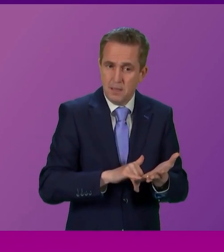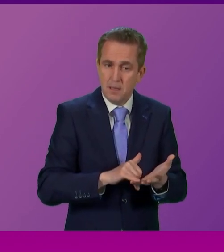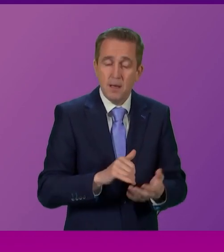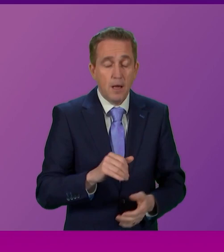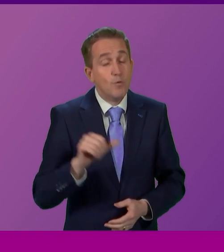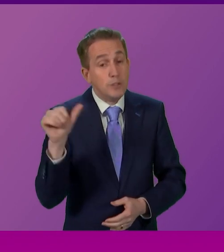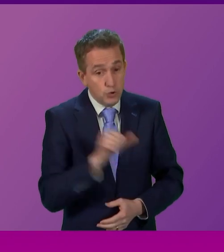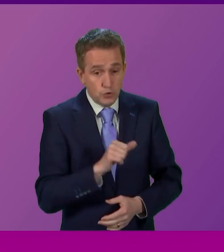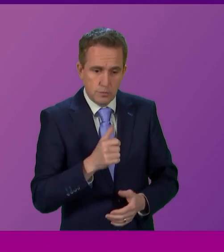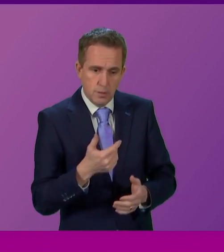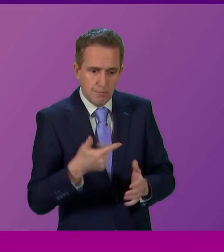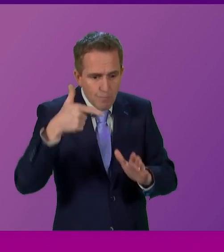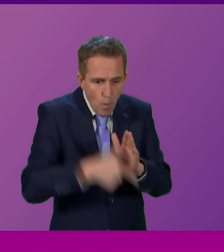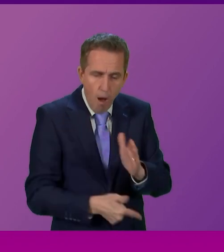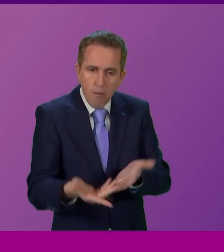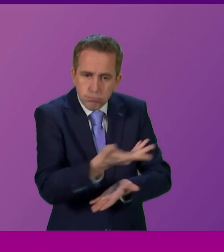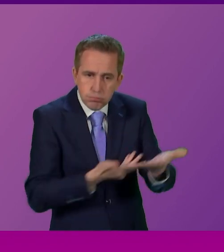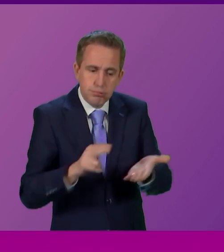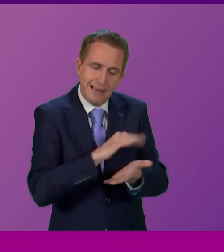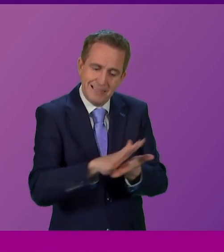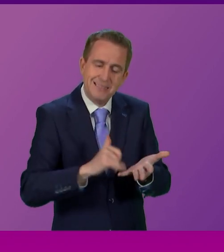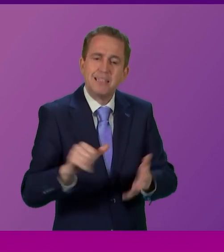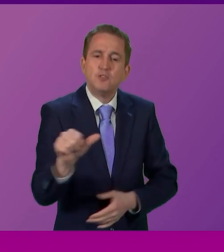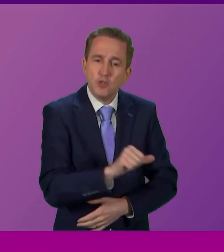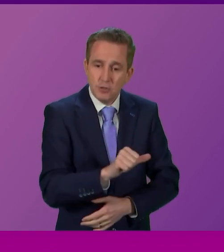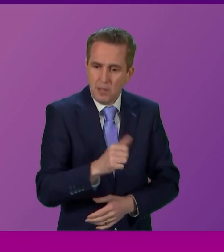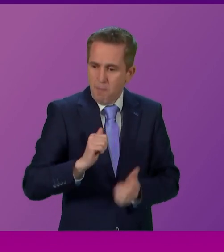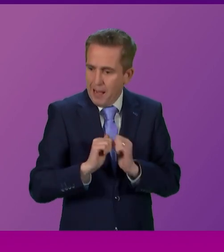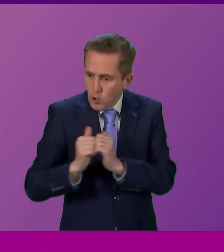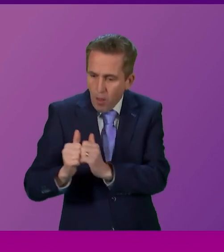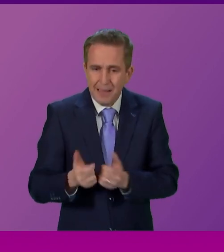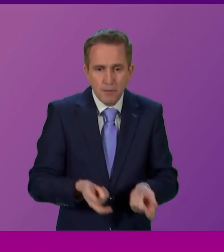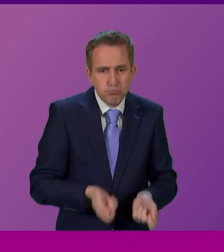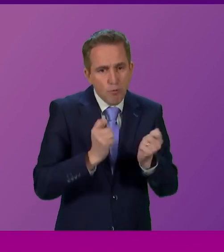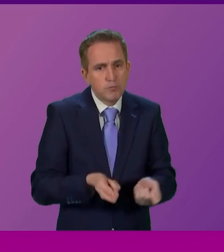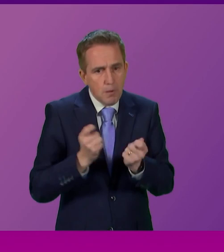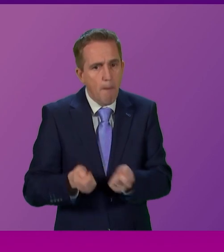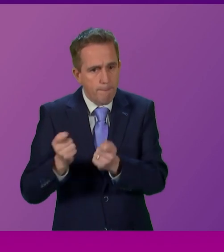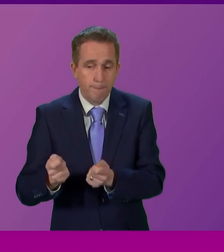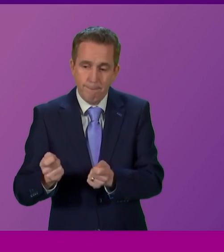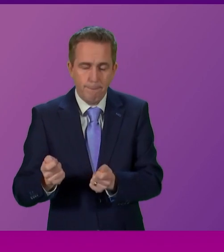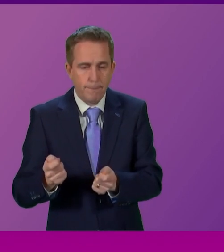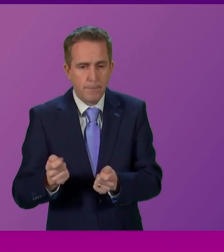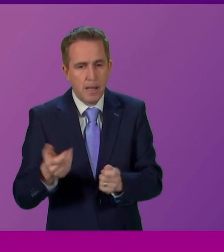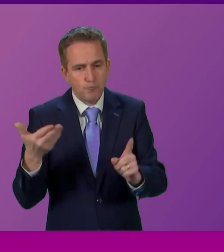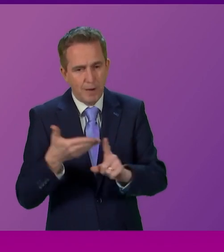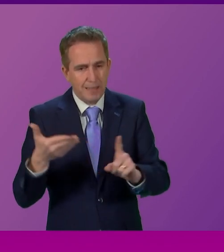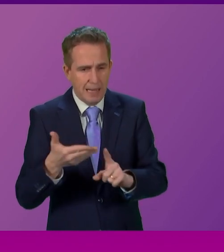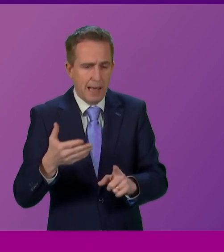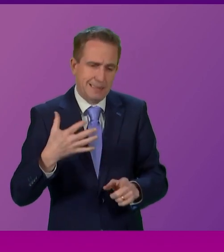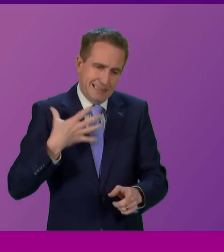today, as my colleagues Donald Cameron, Sharon Dowie and Jackson Carlow have all highlighted.